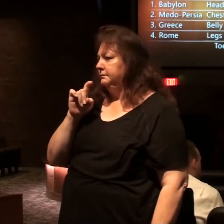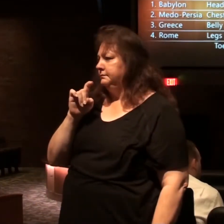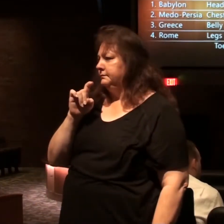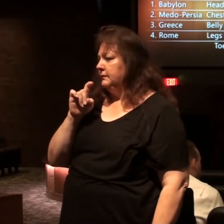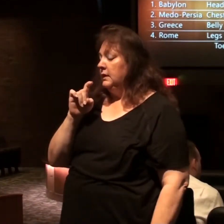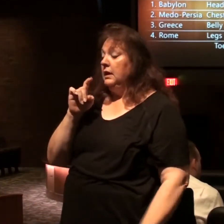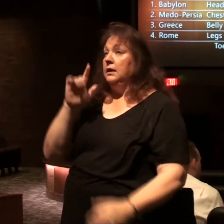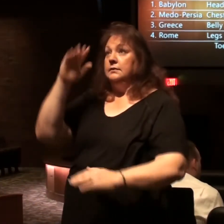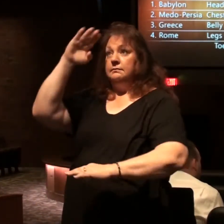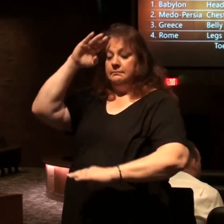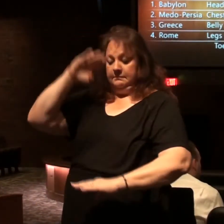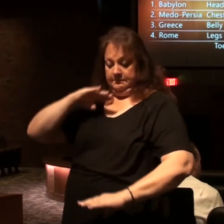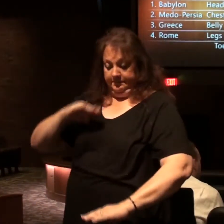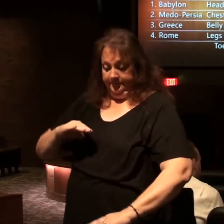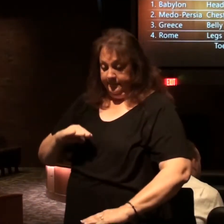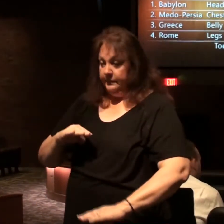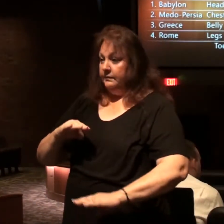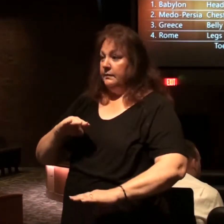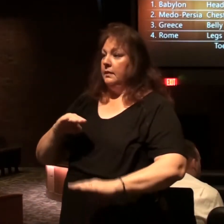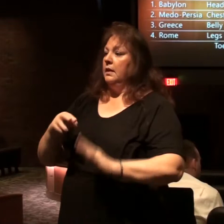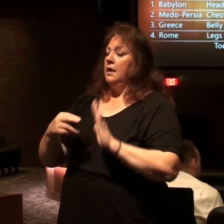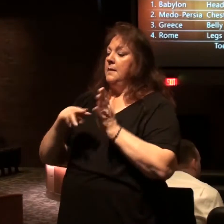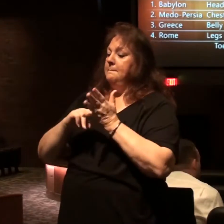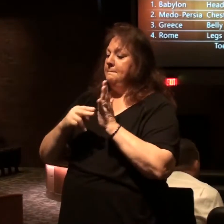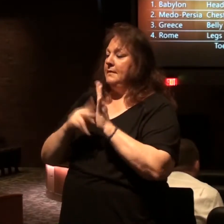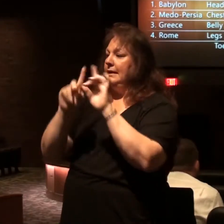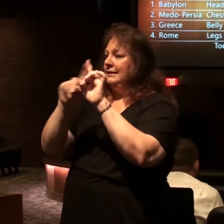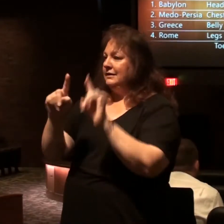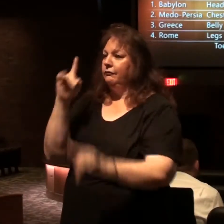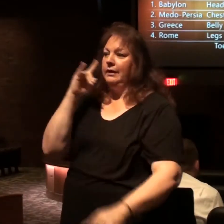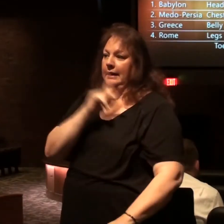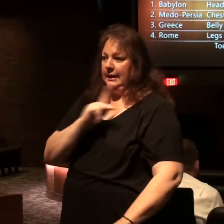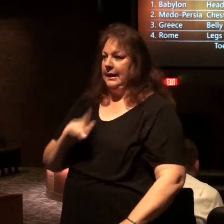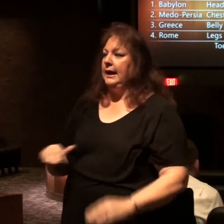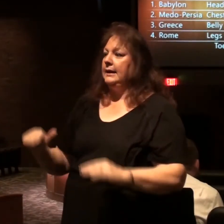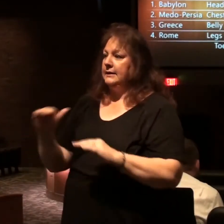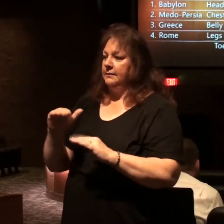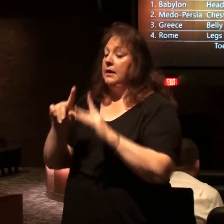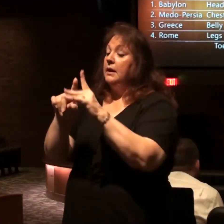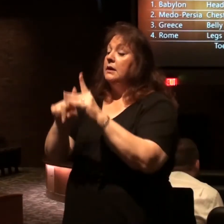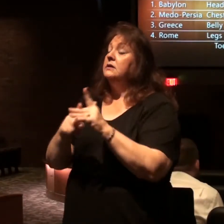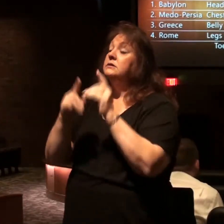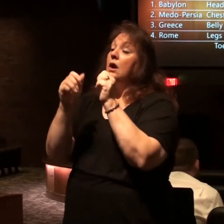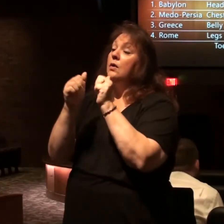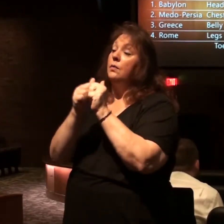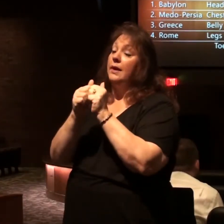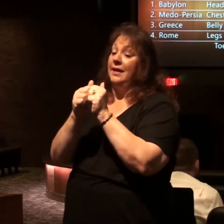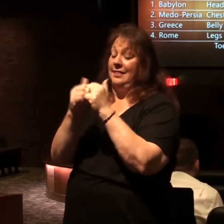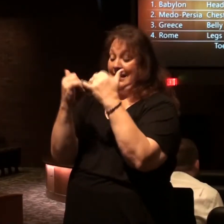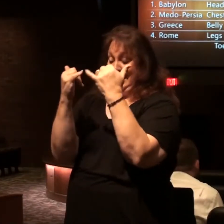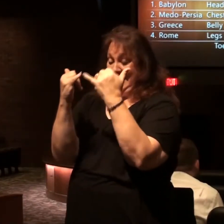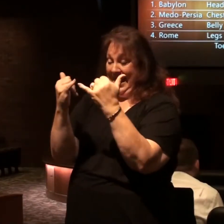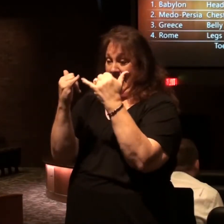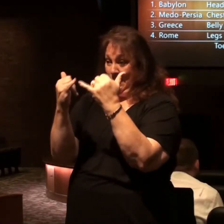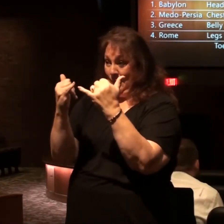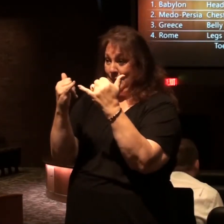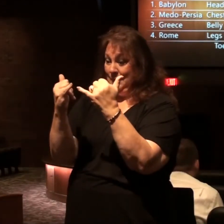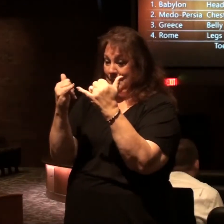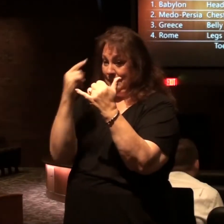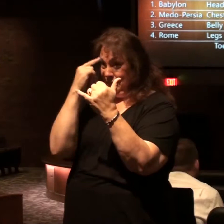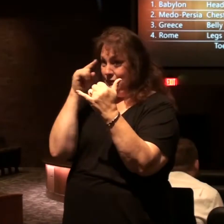and each part of the image with a different metal represented a different empire he started with the empire that was in existence